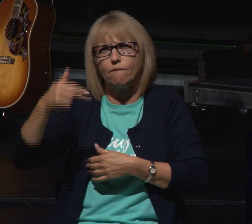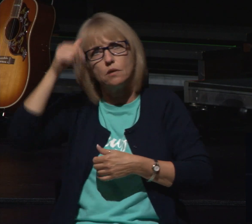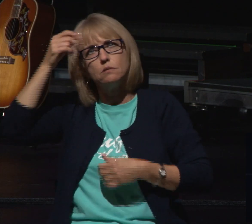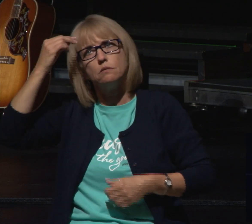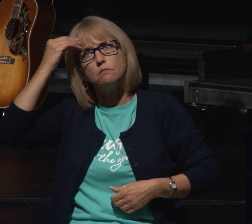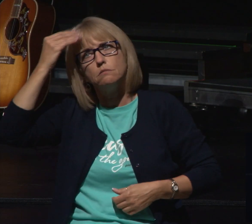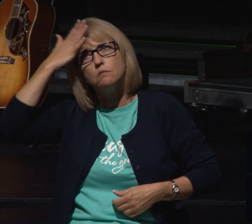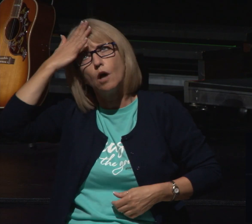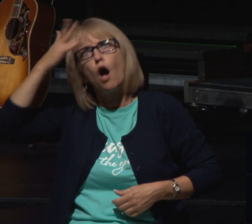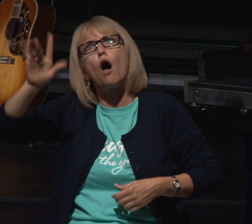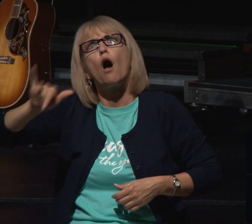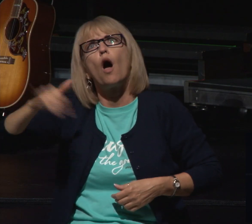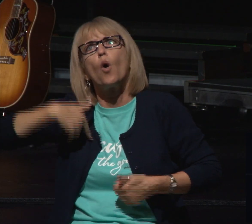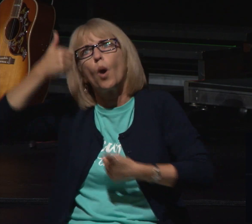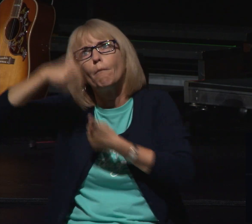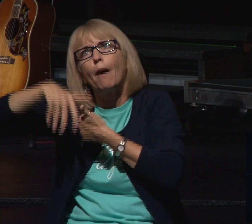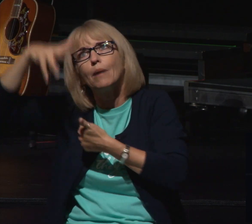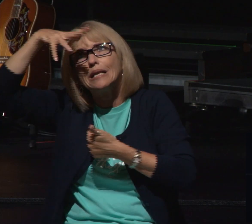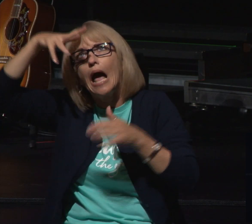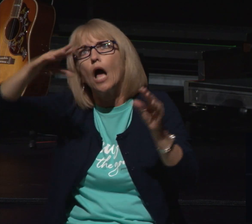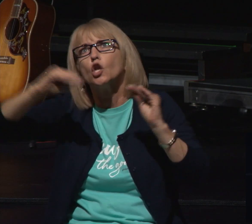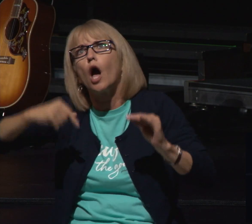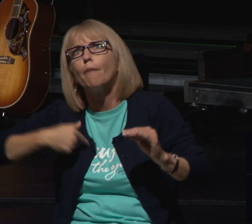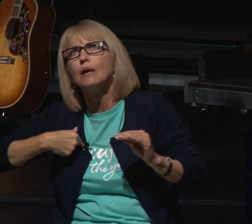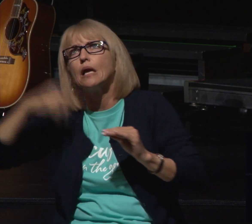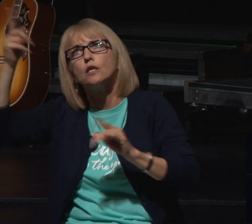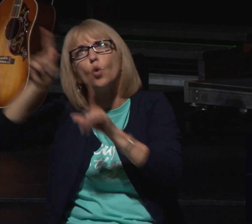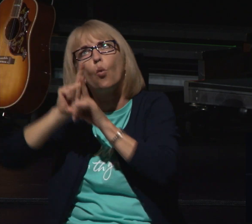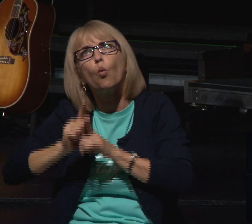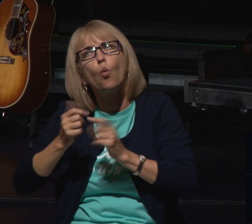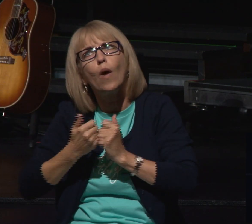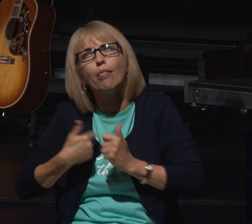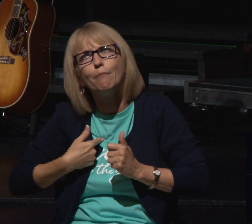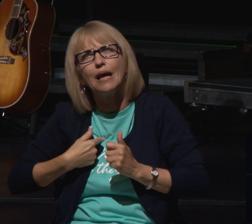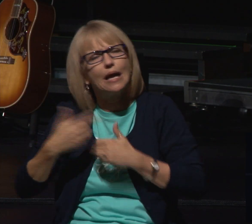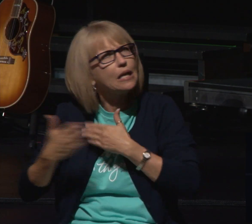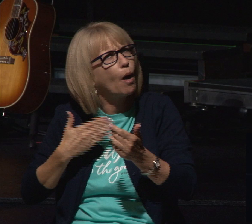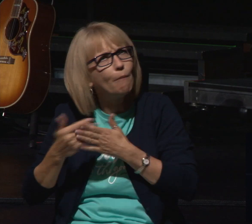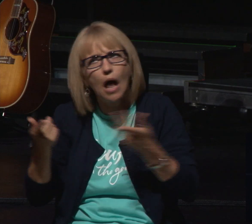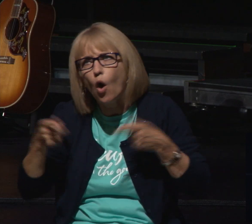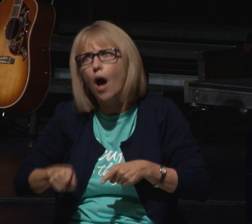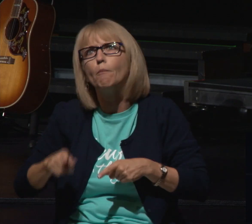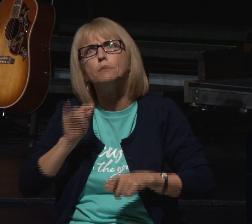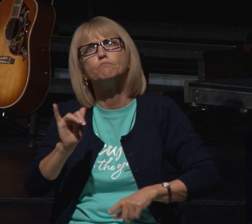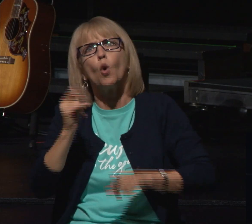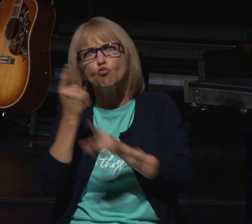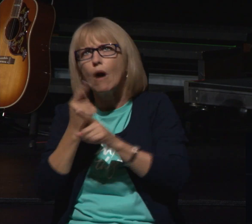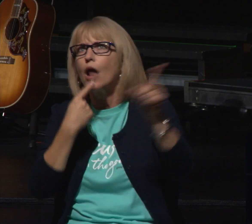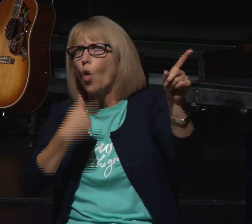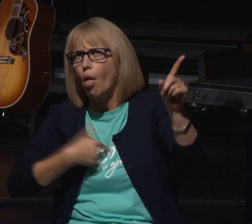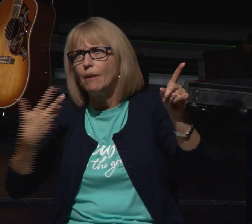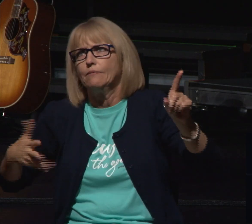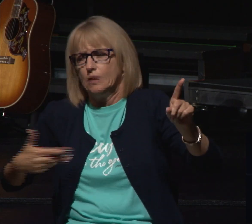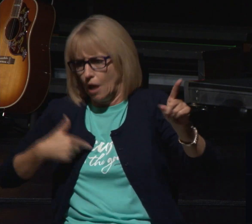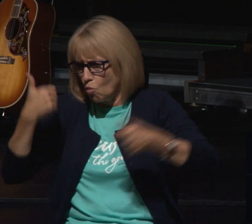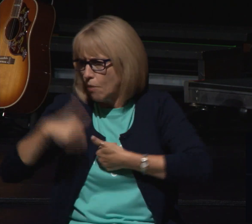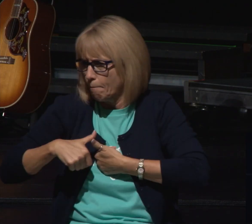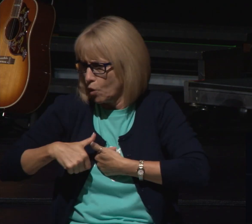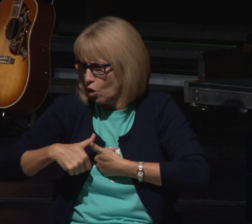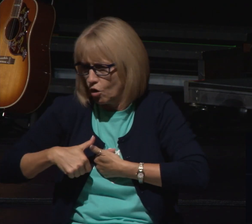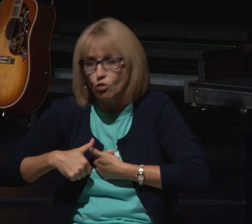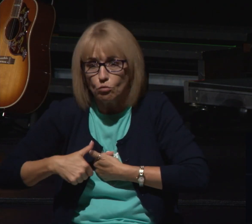remember that verse the teaching of his father that god is with us always in our distress he had this dream